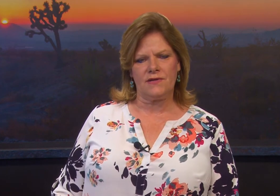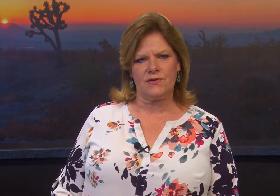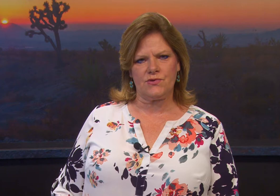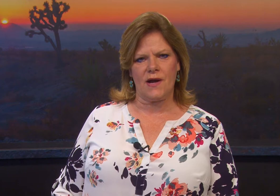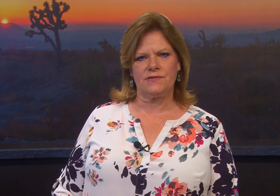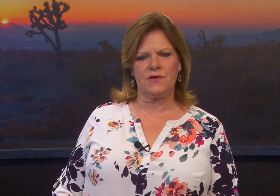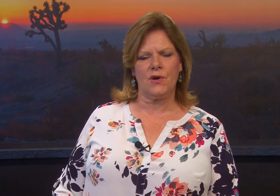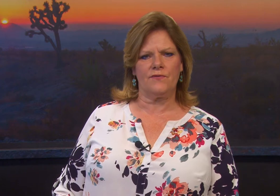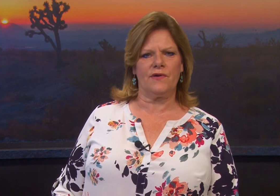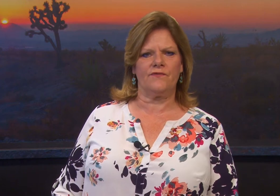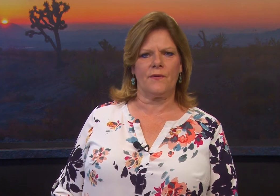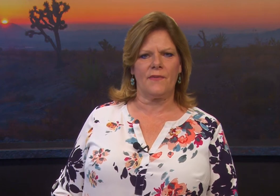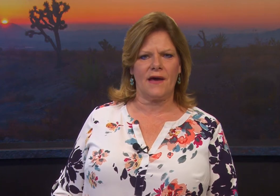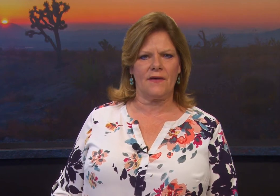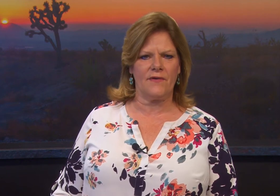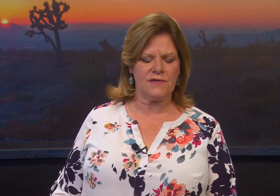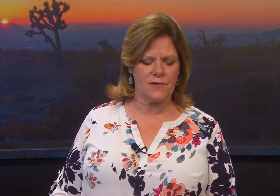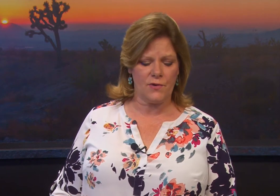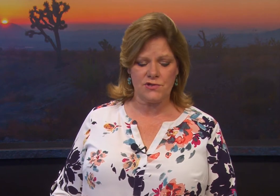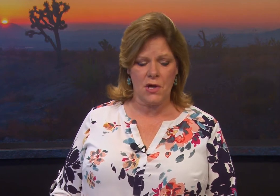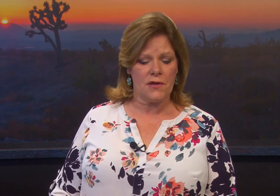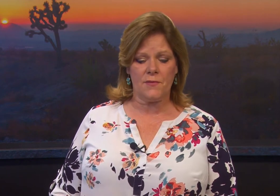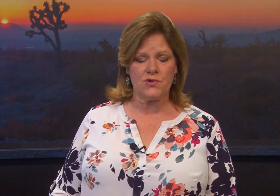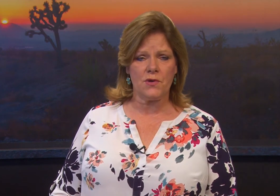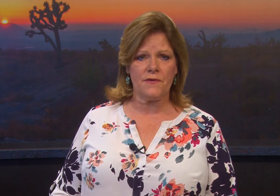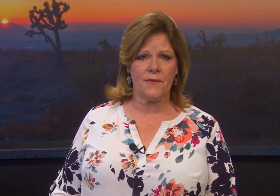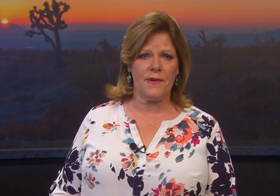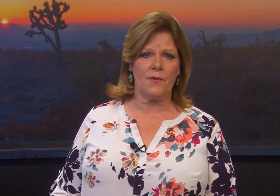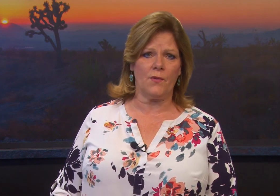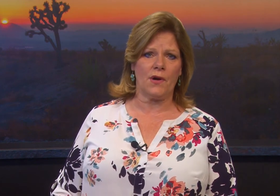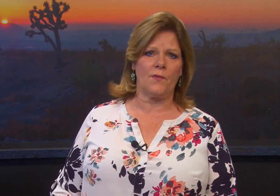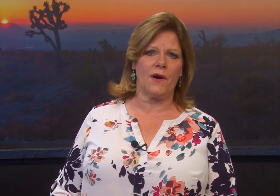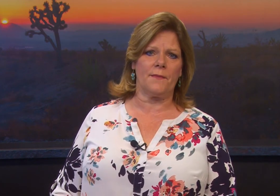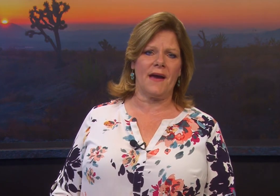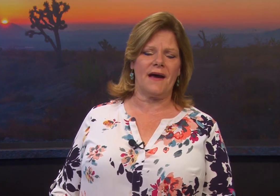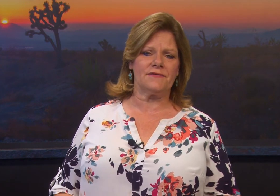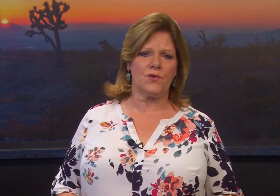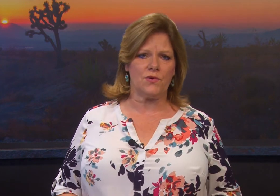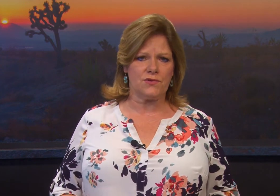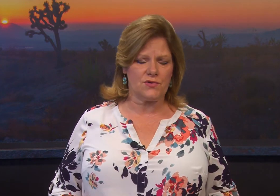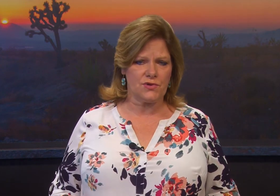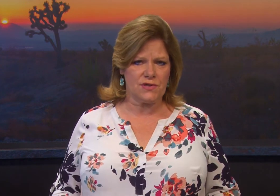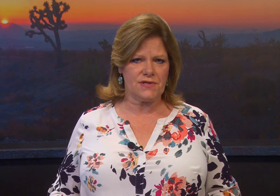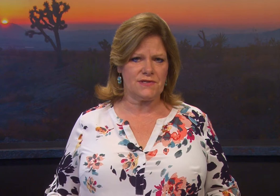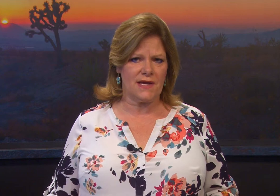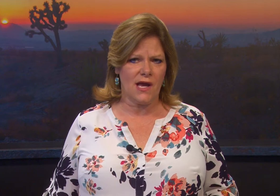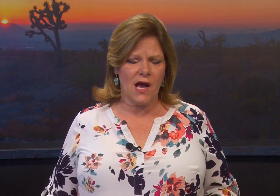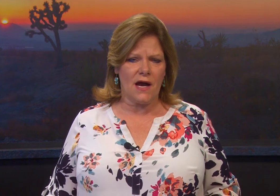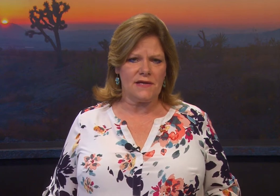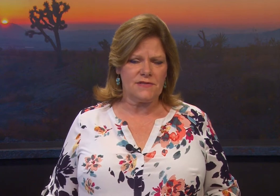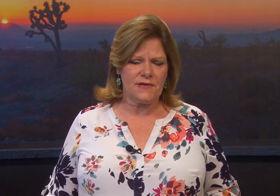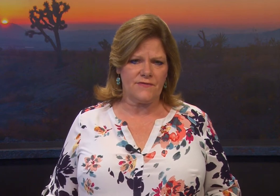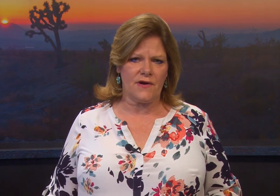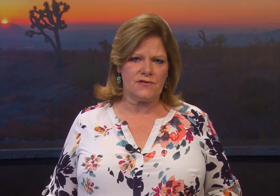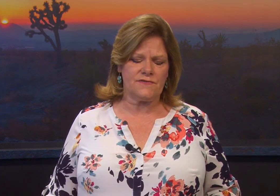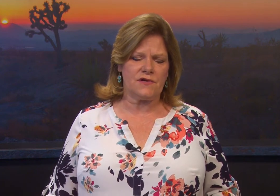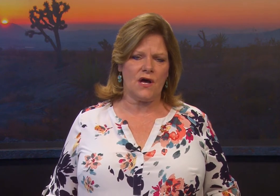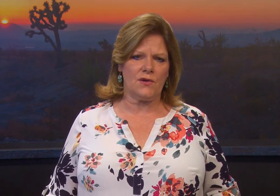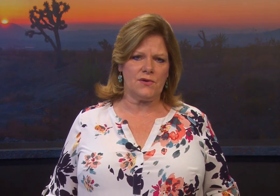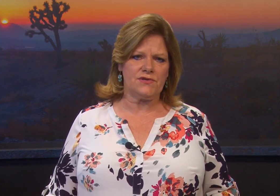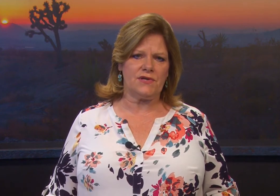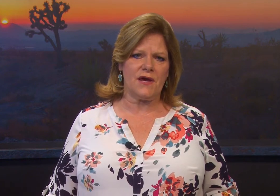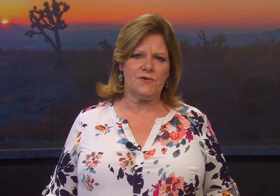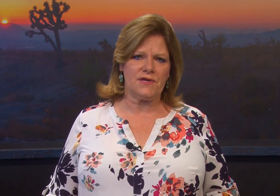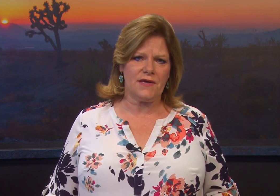did contract COVID from that event in which the majority of the people were not wearing masks or social distancing. I did speak to Fire Chief